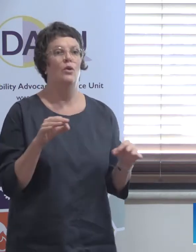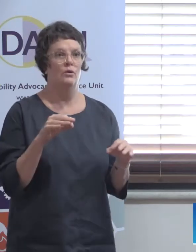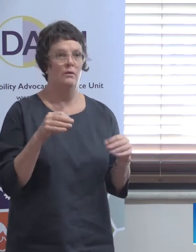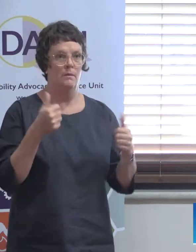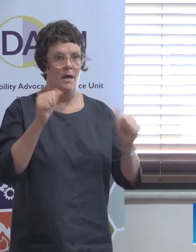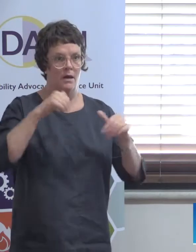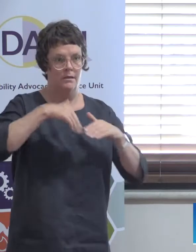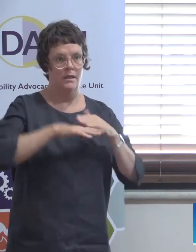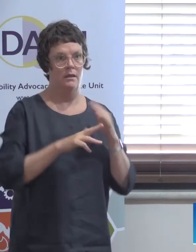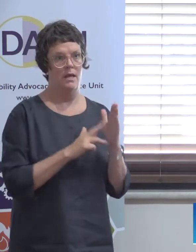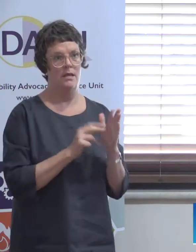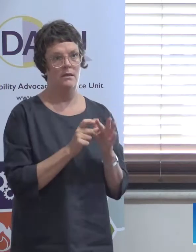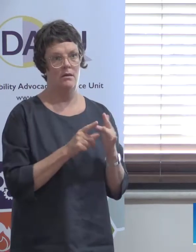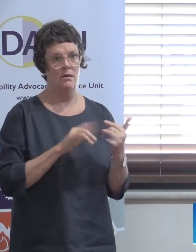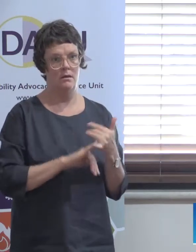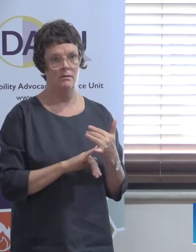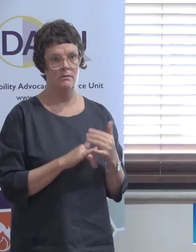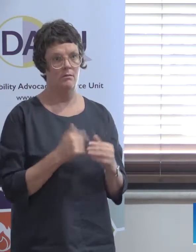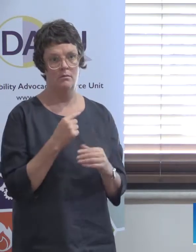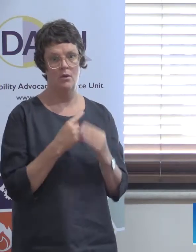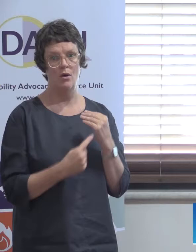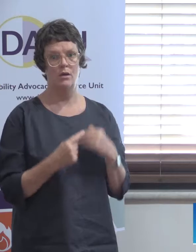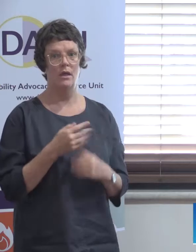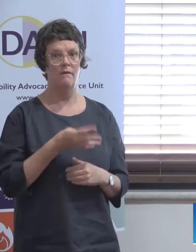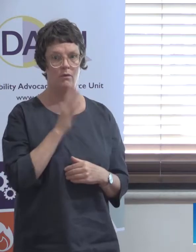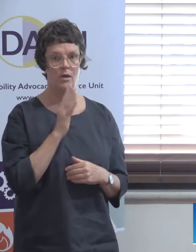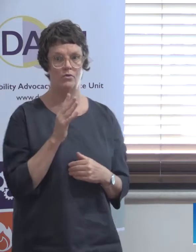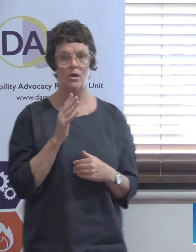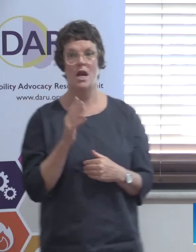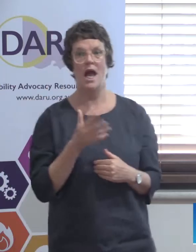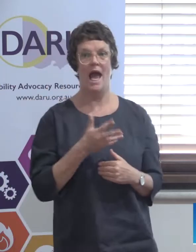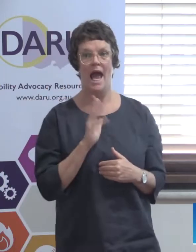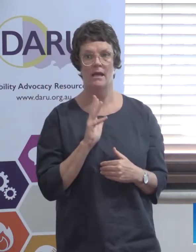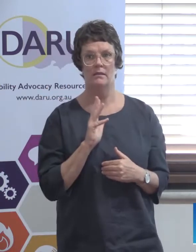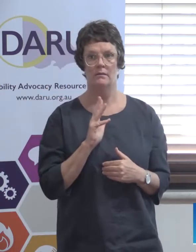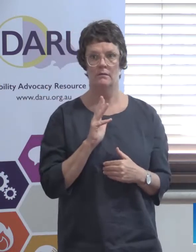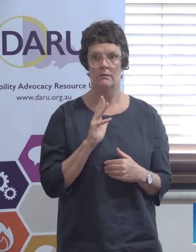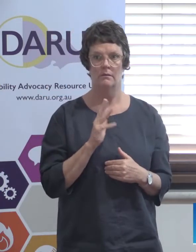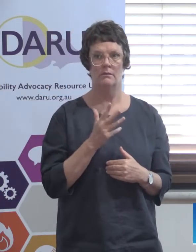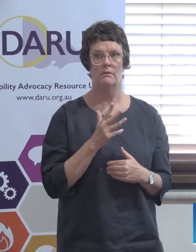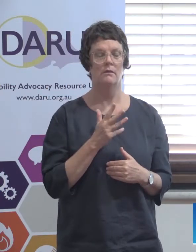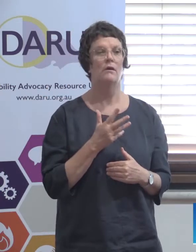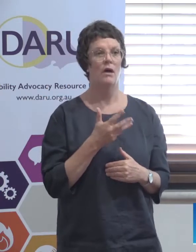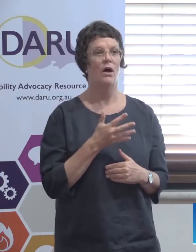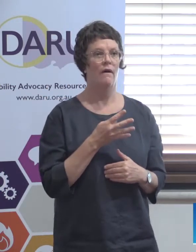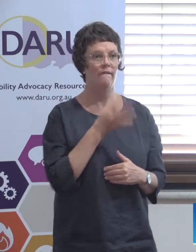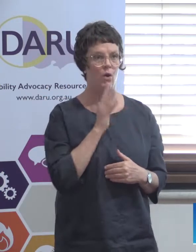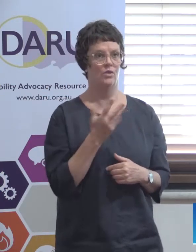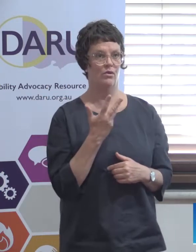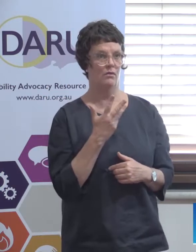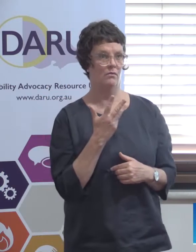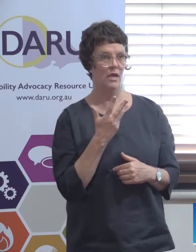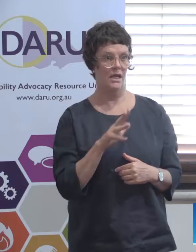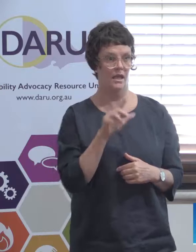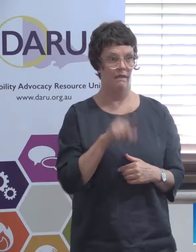in the NDIS and all of this money went to all people with disabilities but what